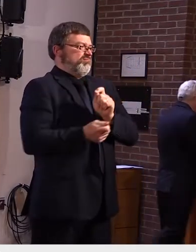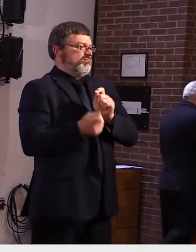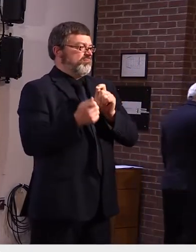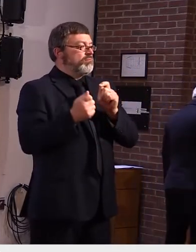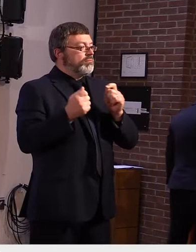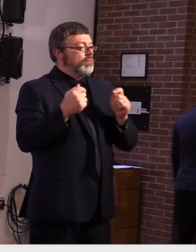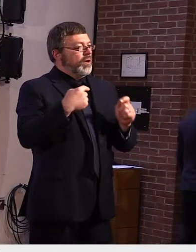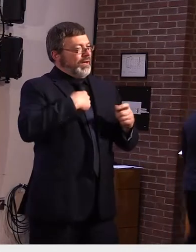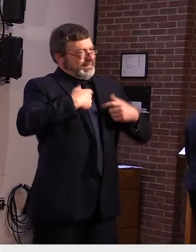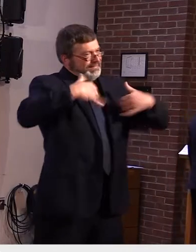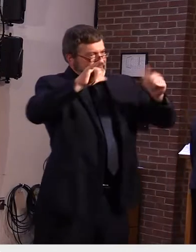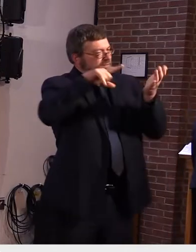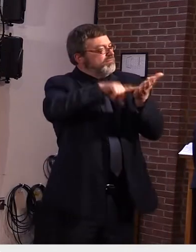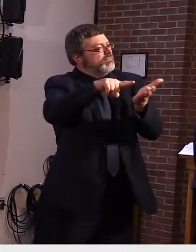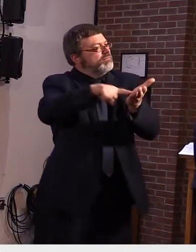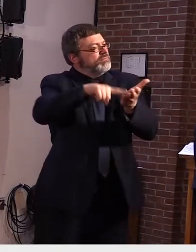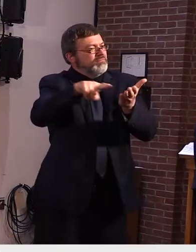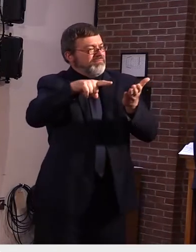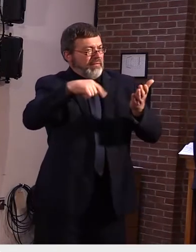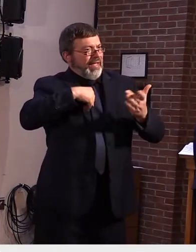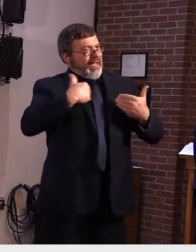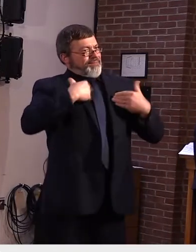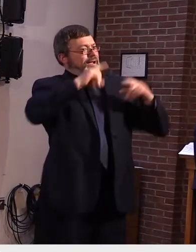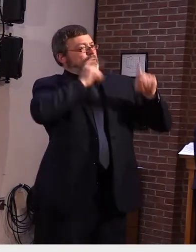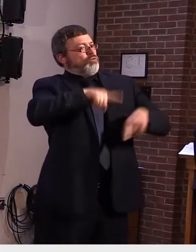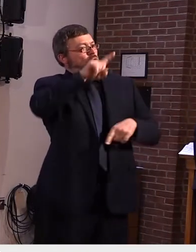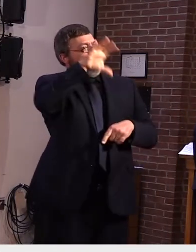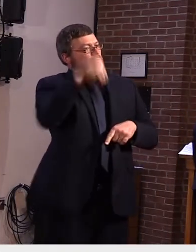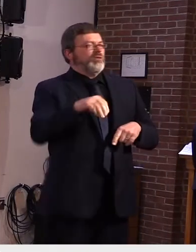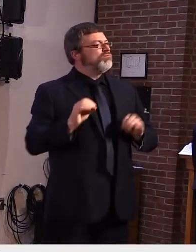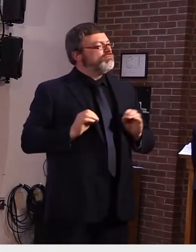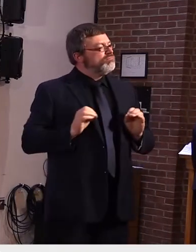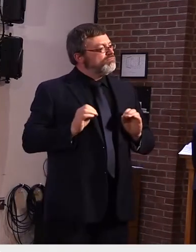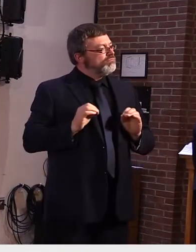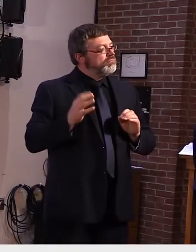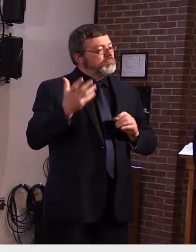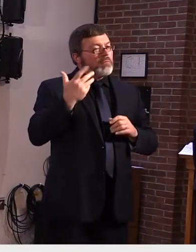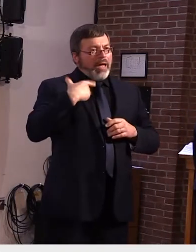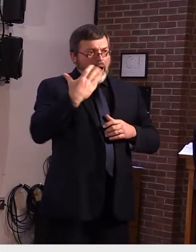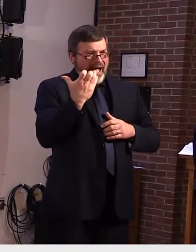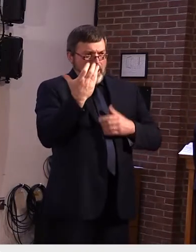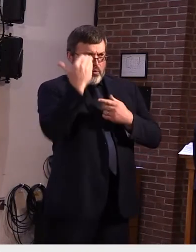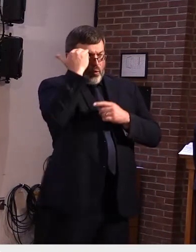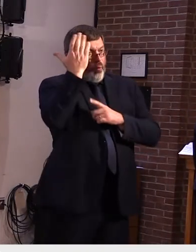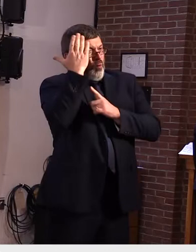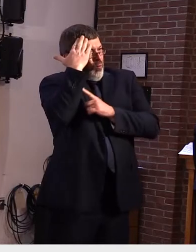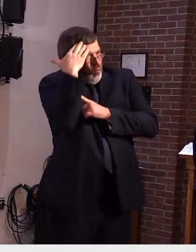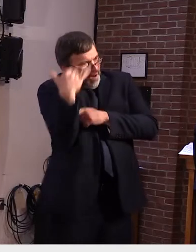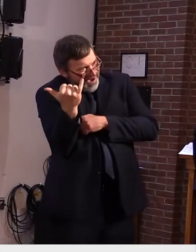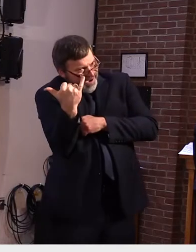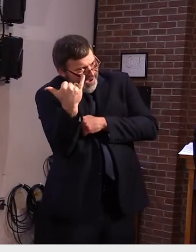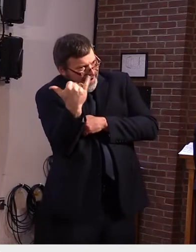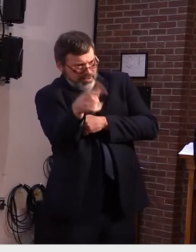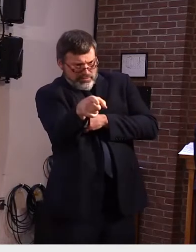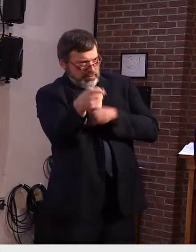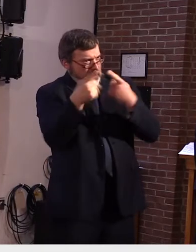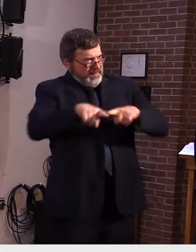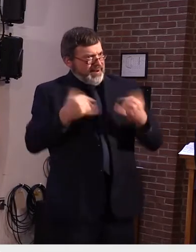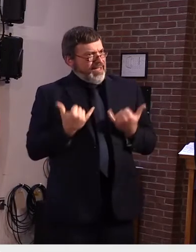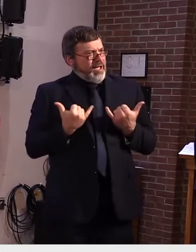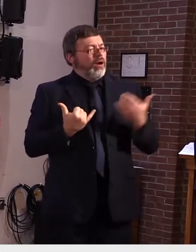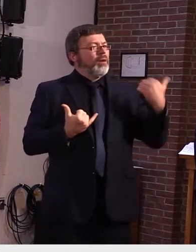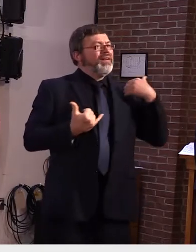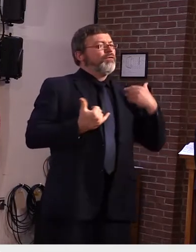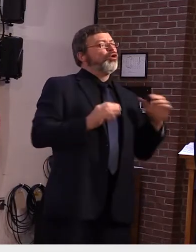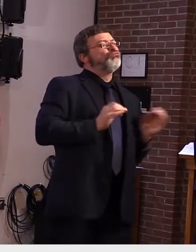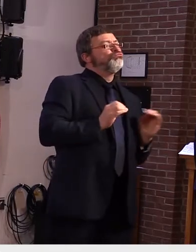terms of new hampshire and so forth but my hope is that we can move forward uh as long as we adhere to very strict